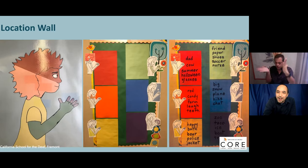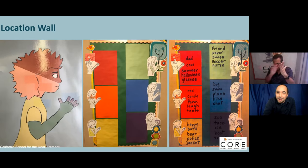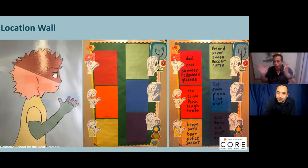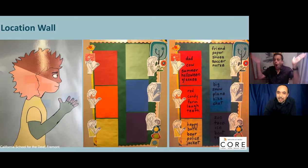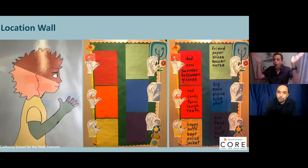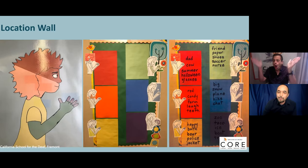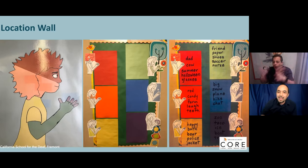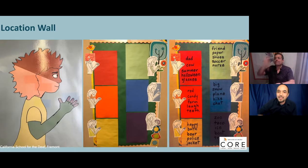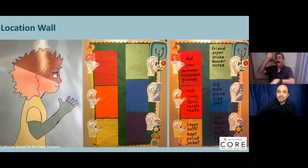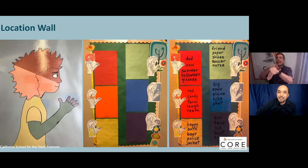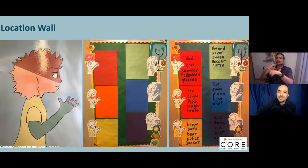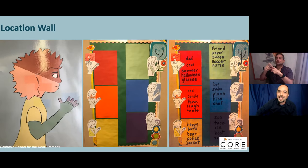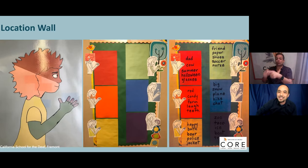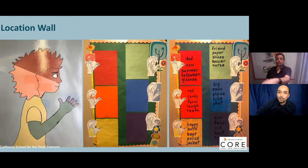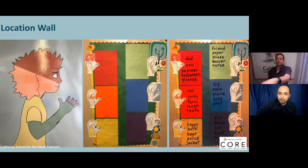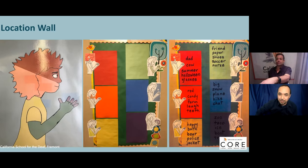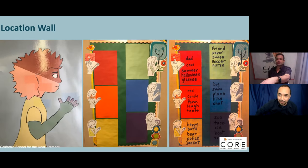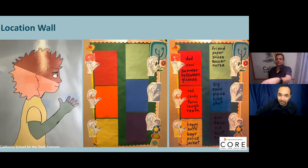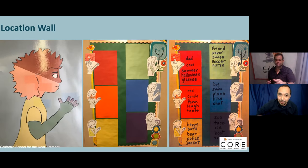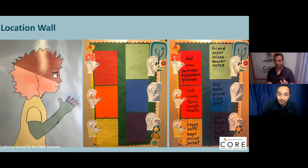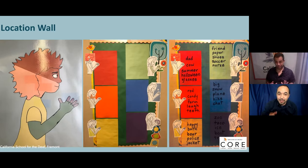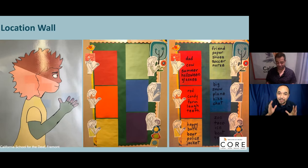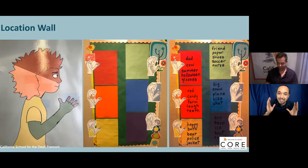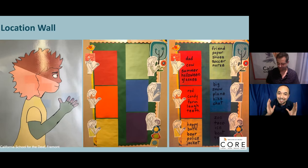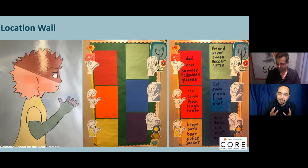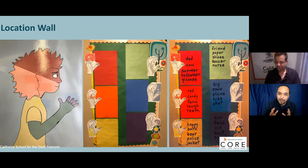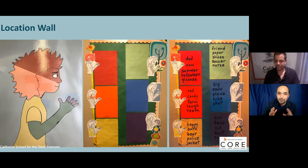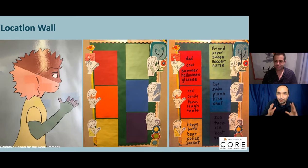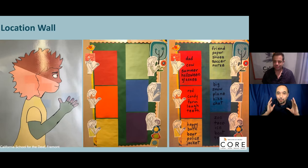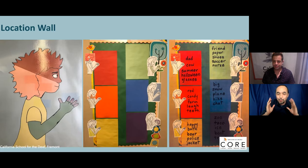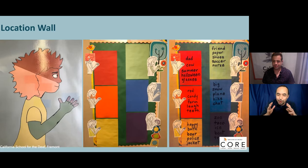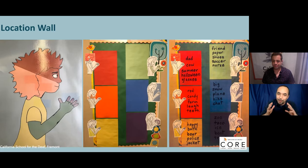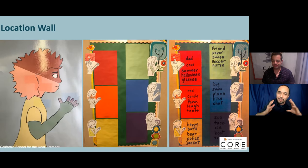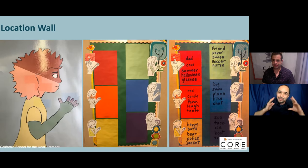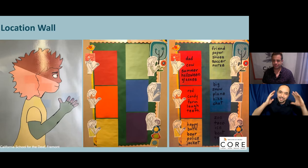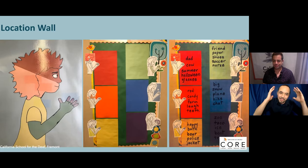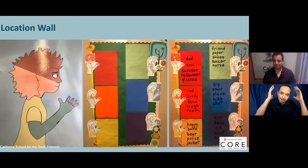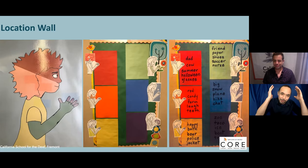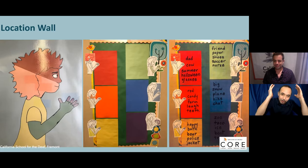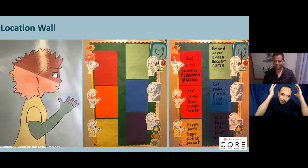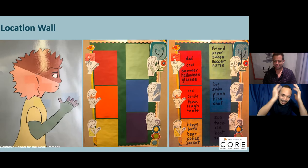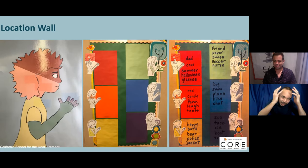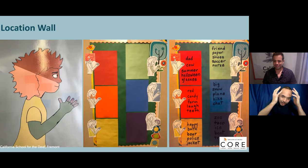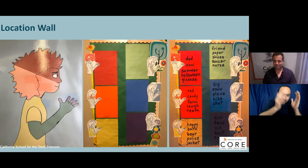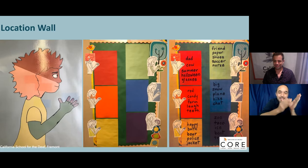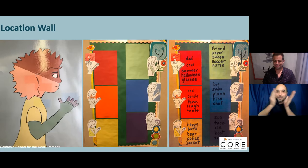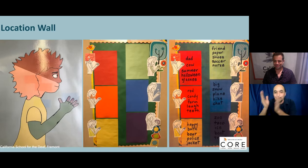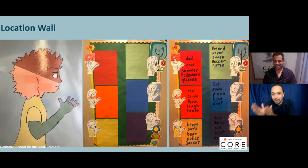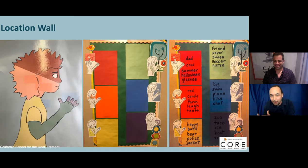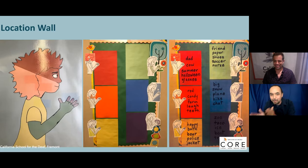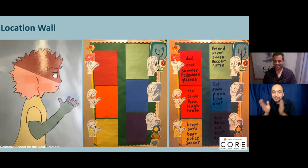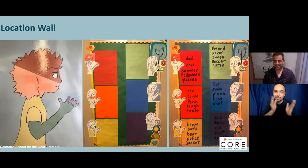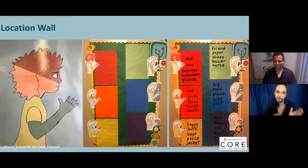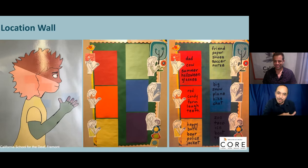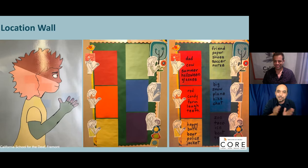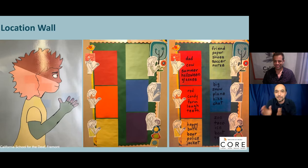that around and we're making things ASL-specific so that if they need to find a word, they can think about the location and then look